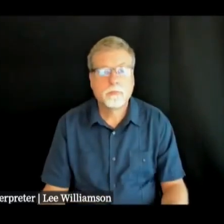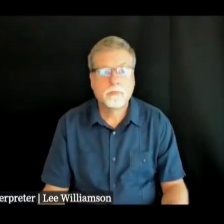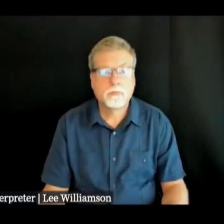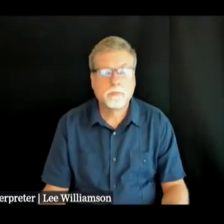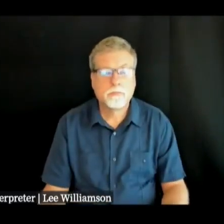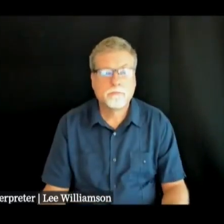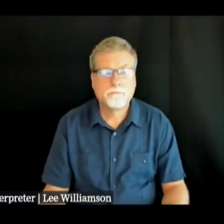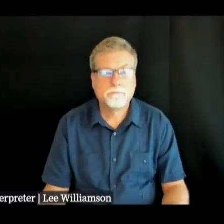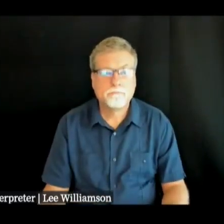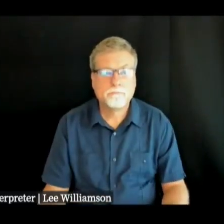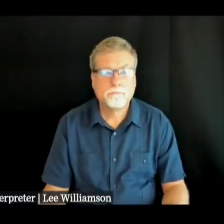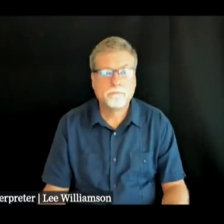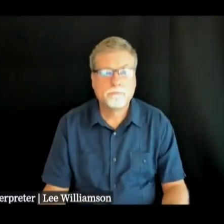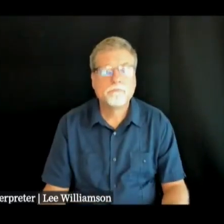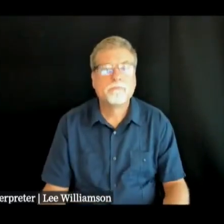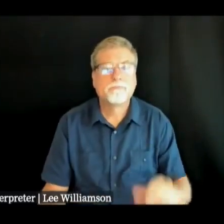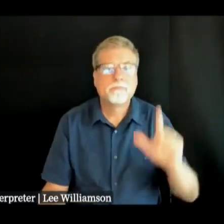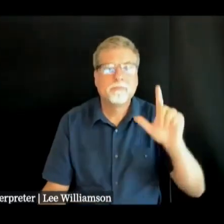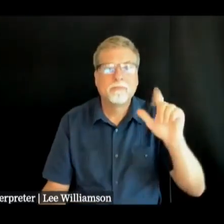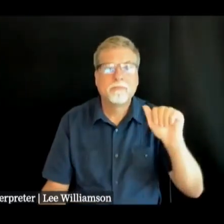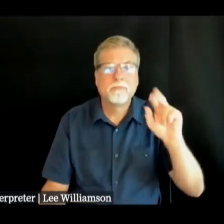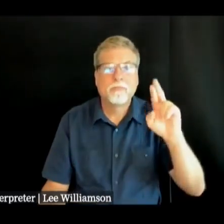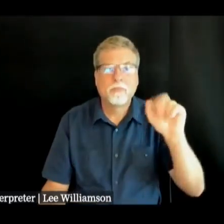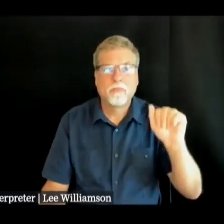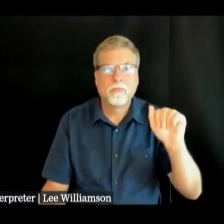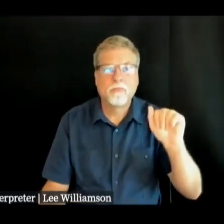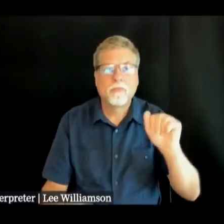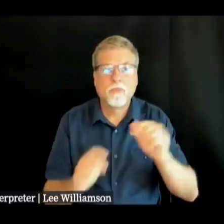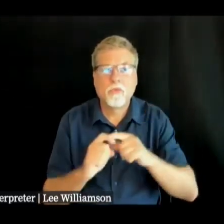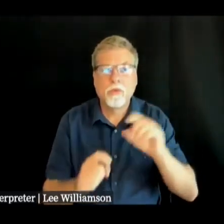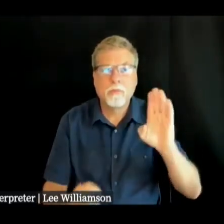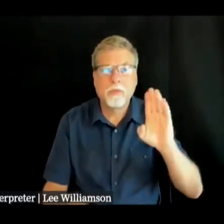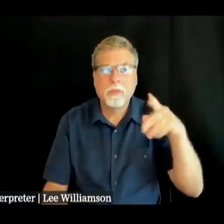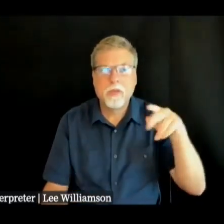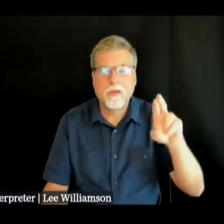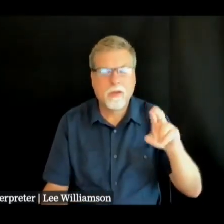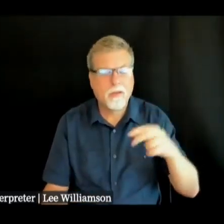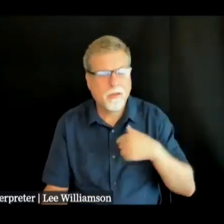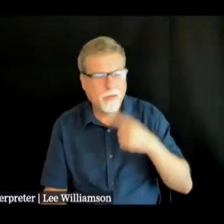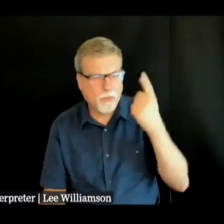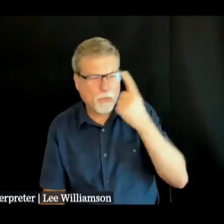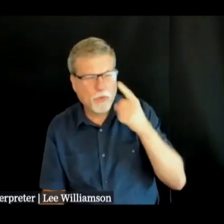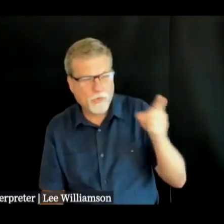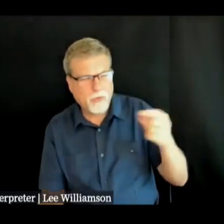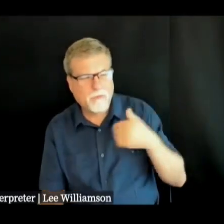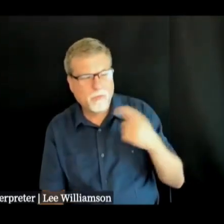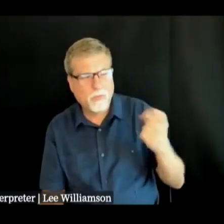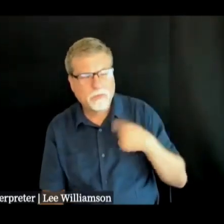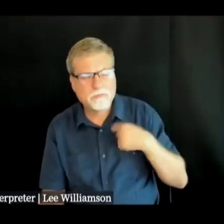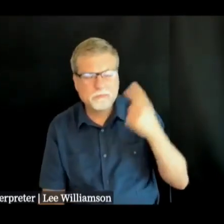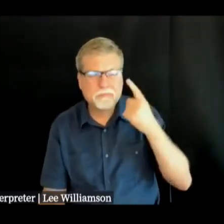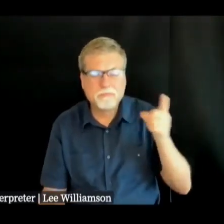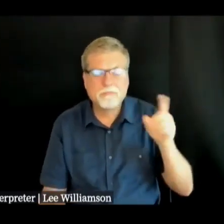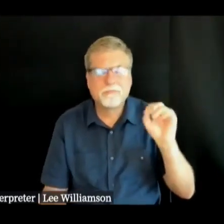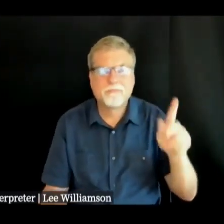hi lillian it's laura at bpr um my questions about if you had a question laura hi